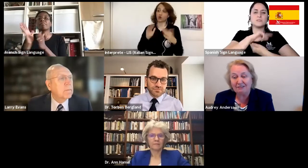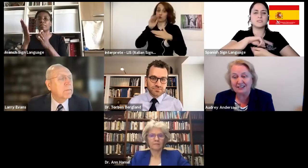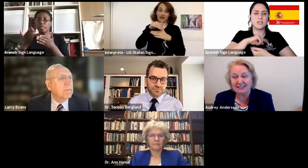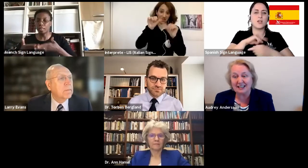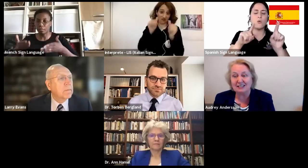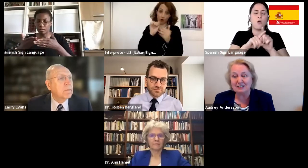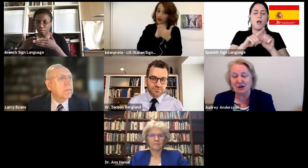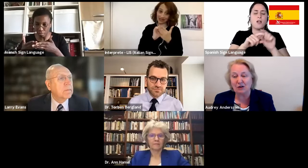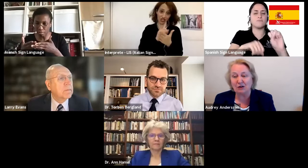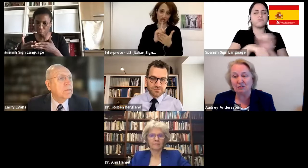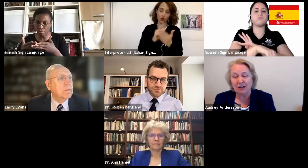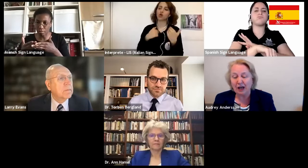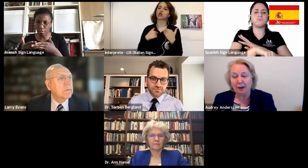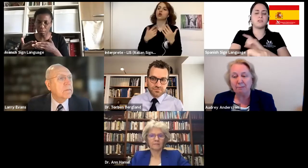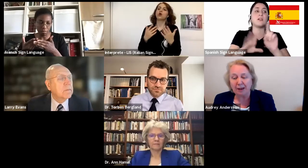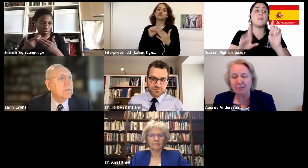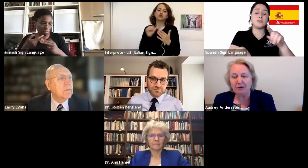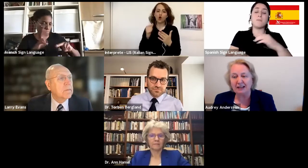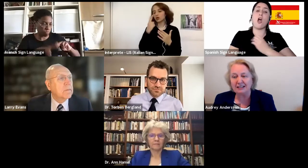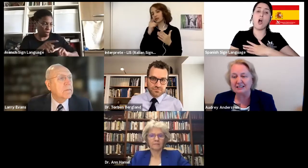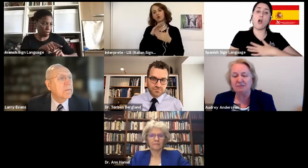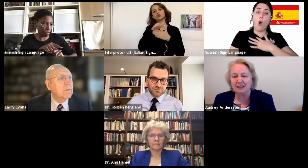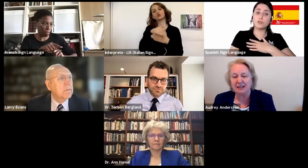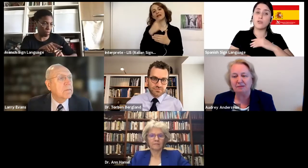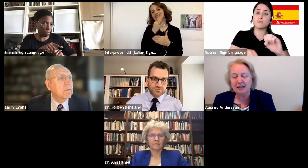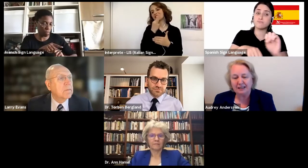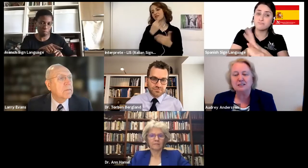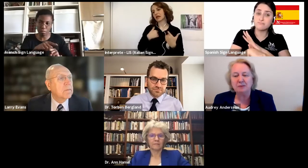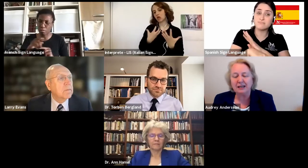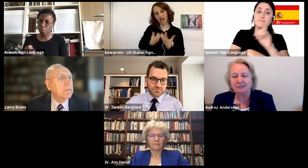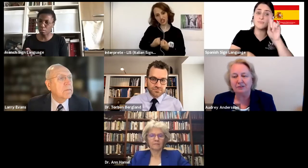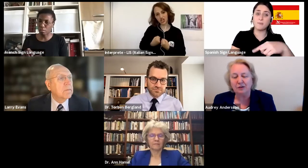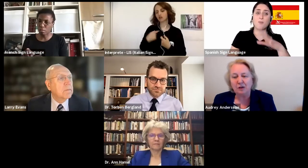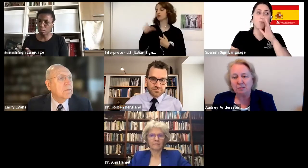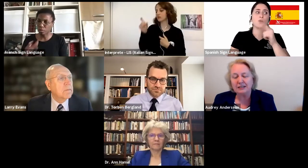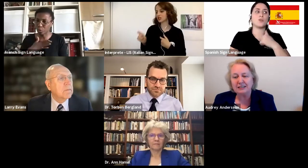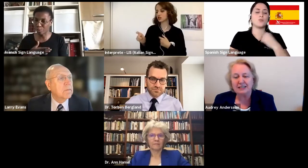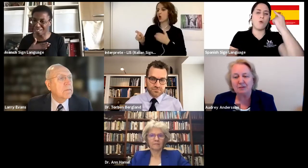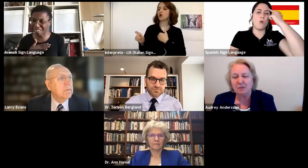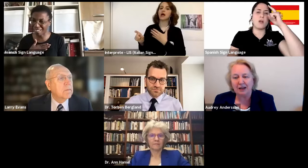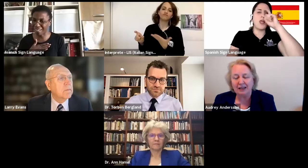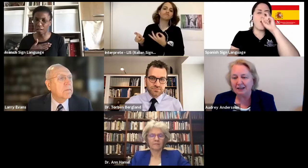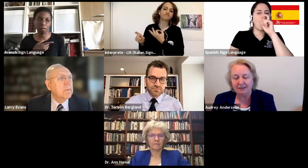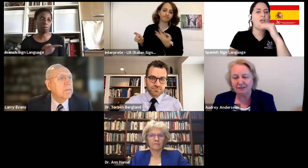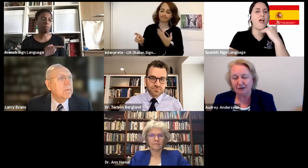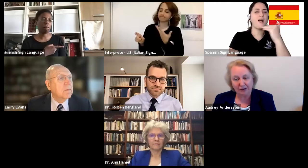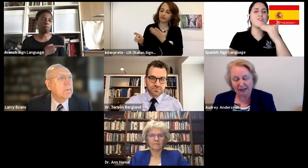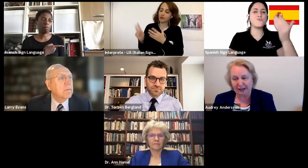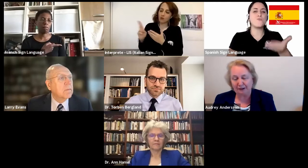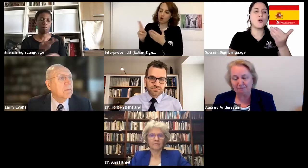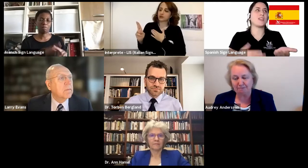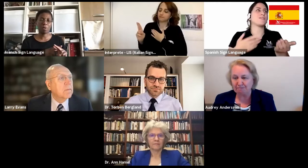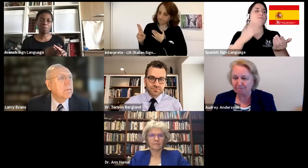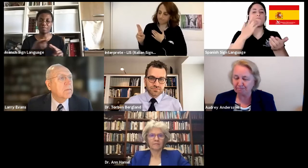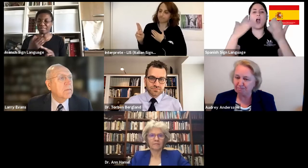have a sense of memory, something that that is meaningful. But in the same way, you know,